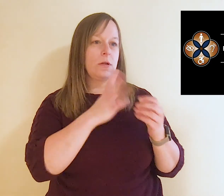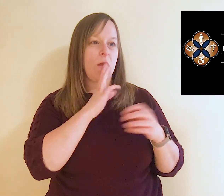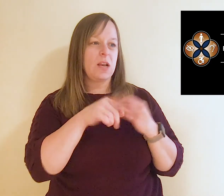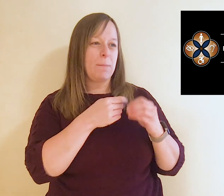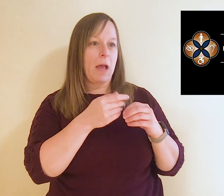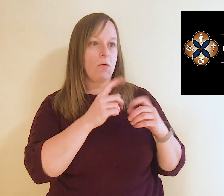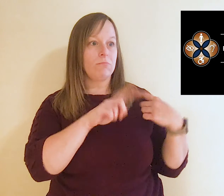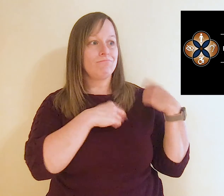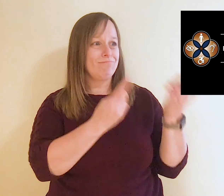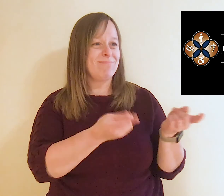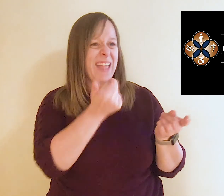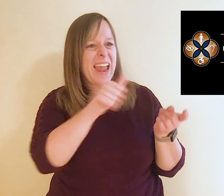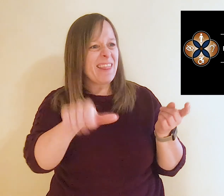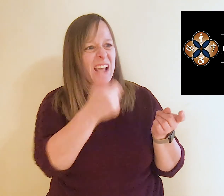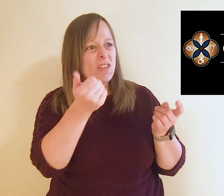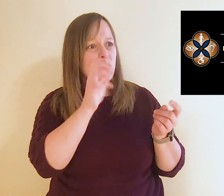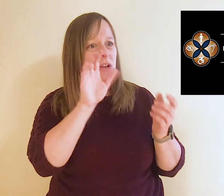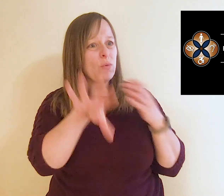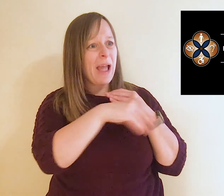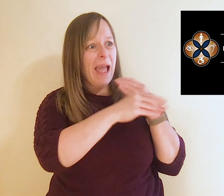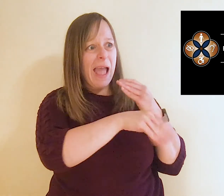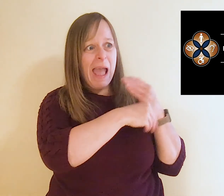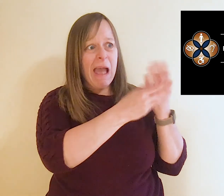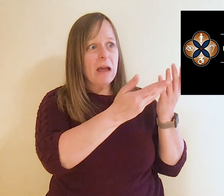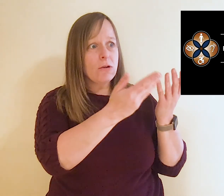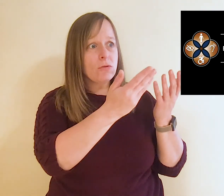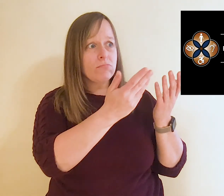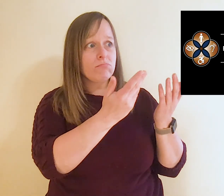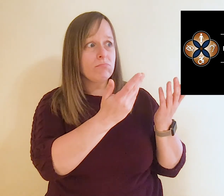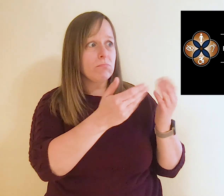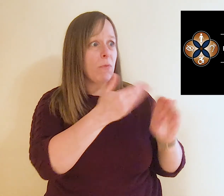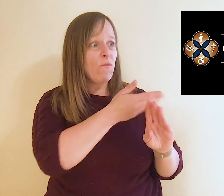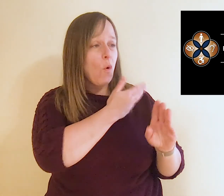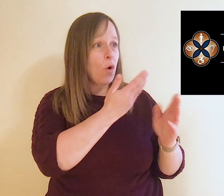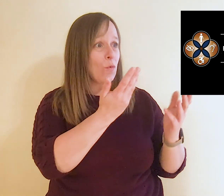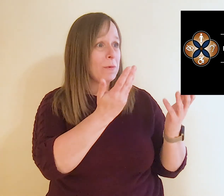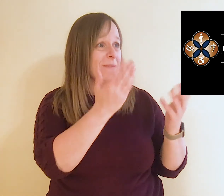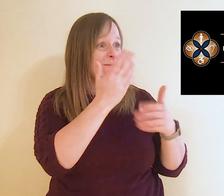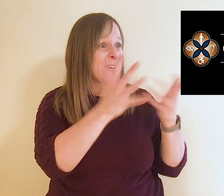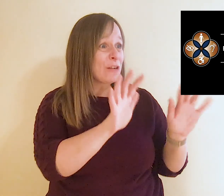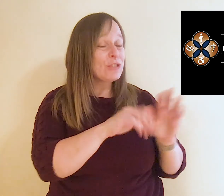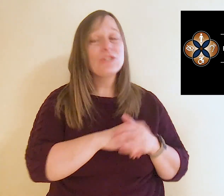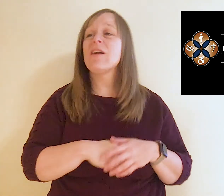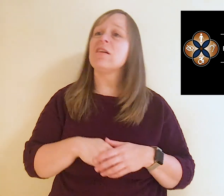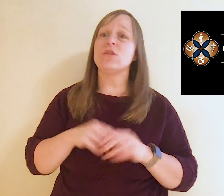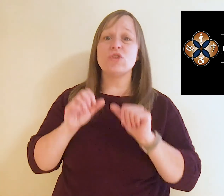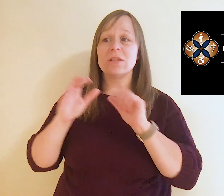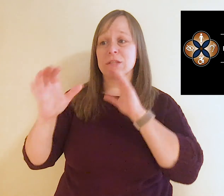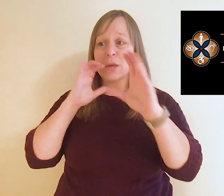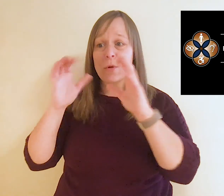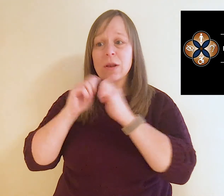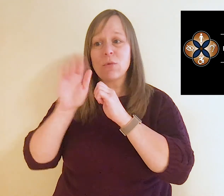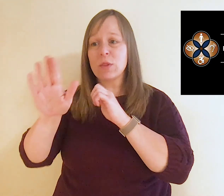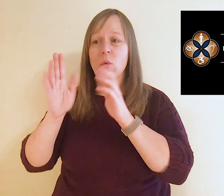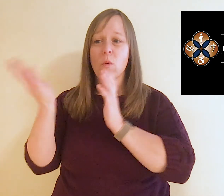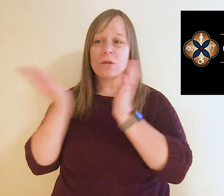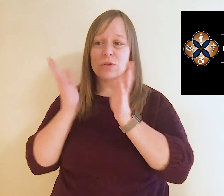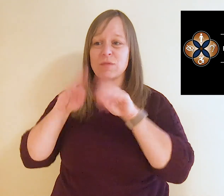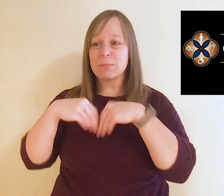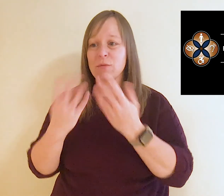about a little bit of it here today. Is there anything else that you want to let our audience know about before we sign off? Just keep talking to your child service